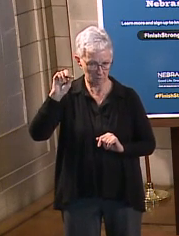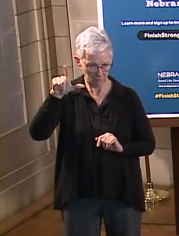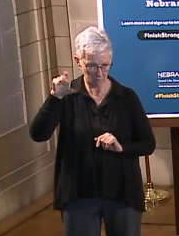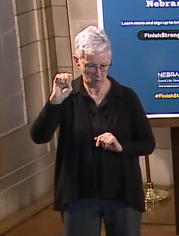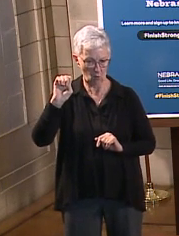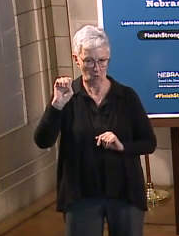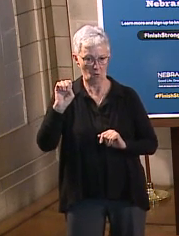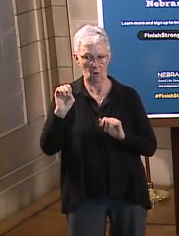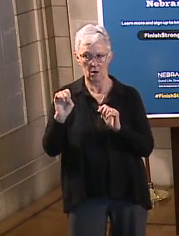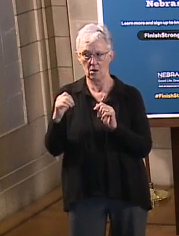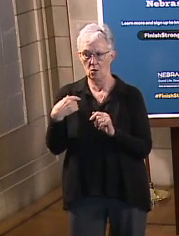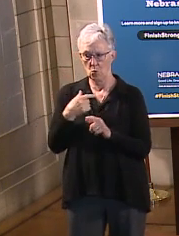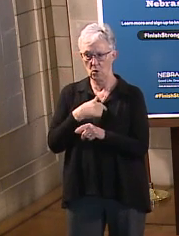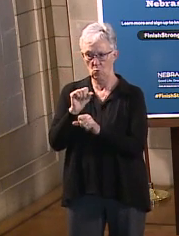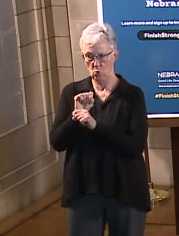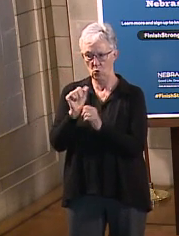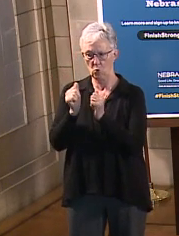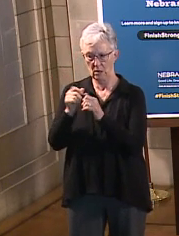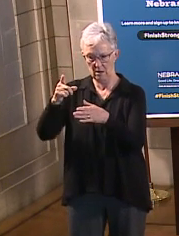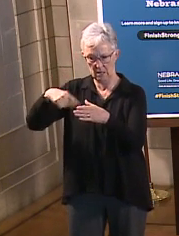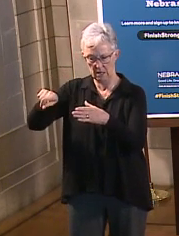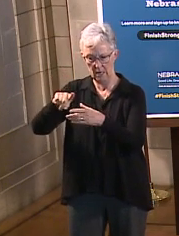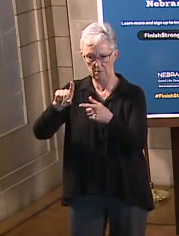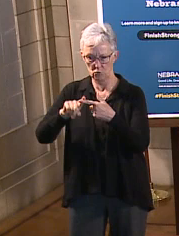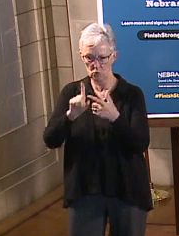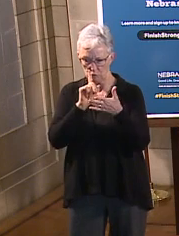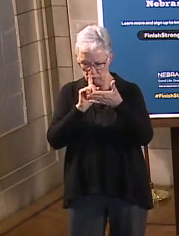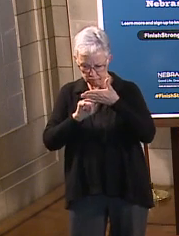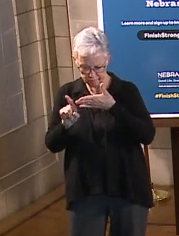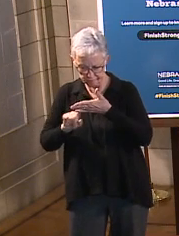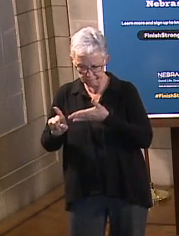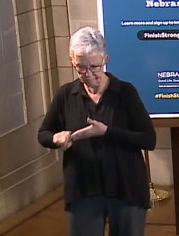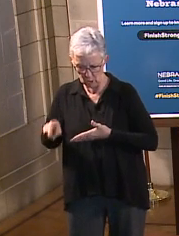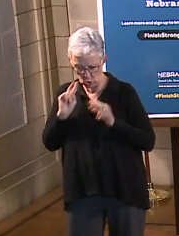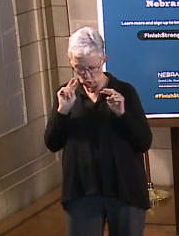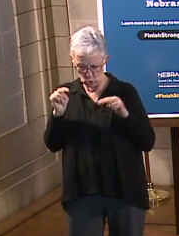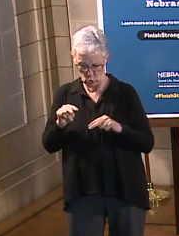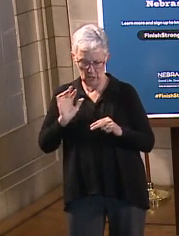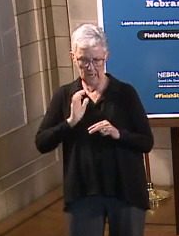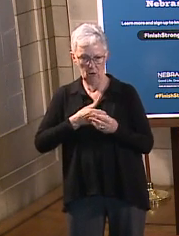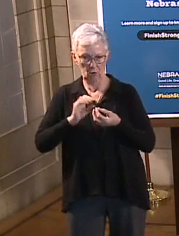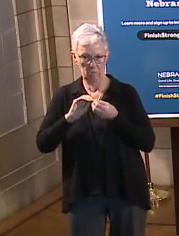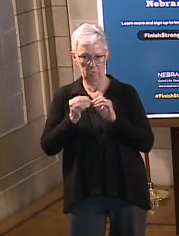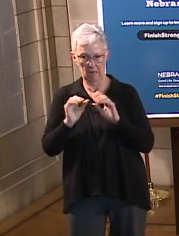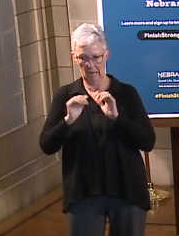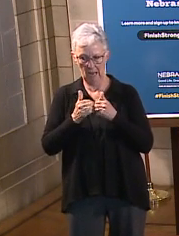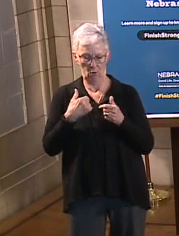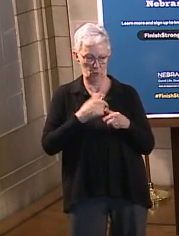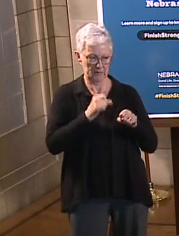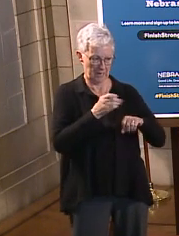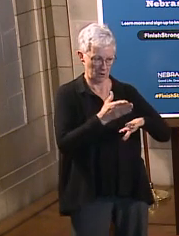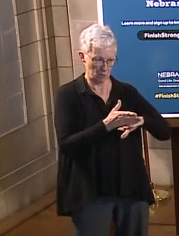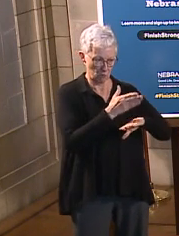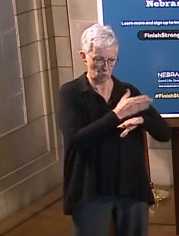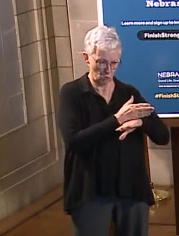Institute to do a study over the course of the next year, look at some of our data and see how we might be able to improve some of those operations.